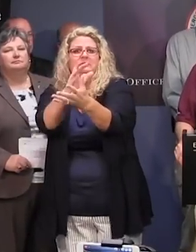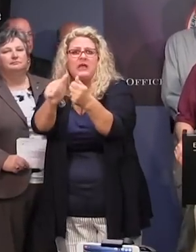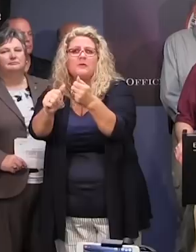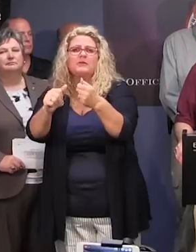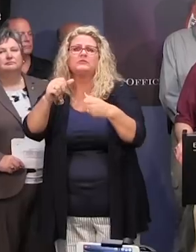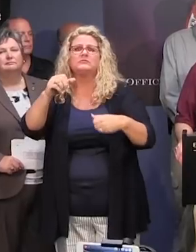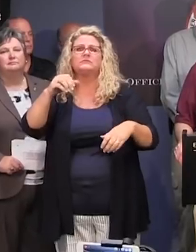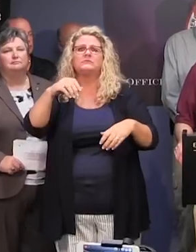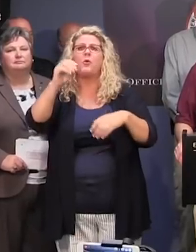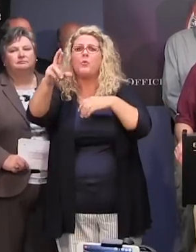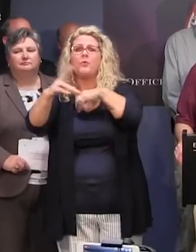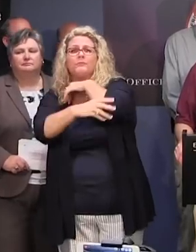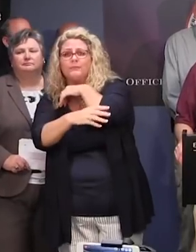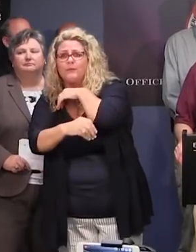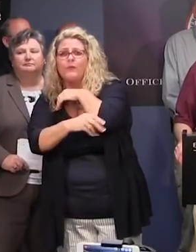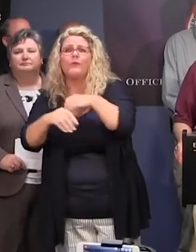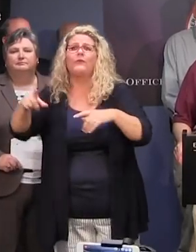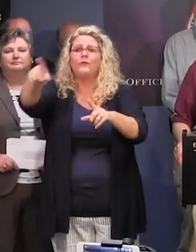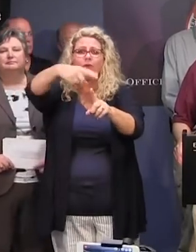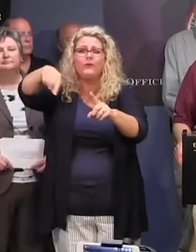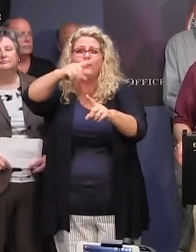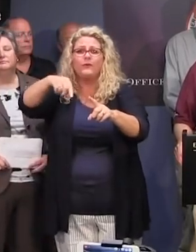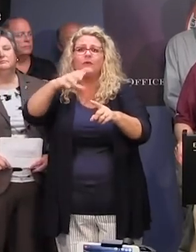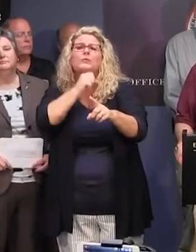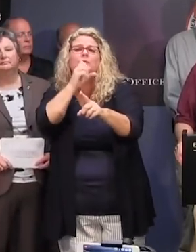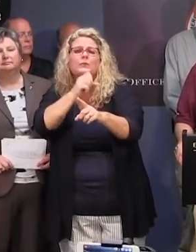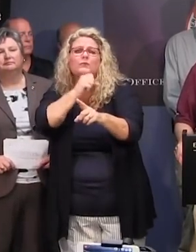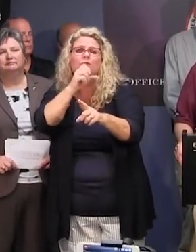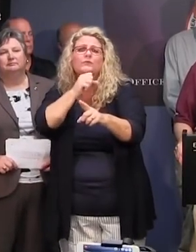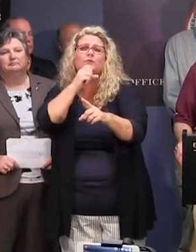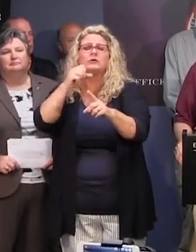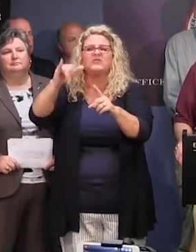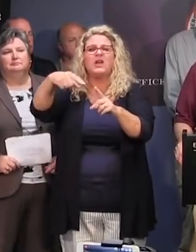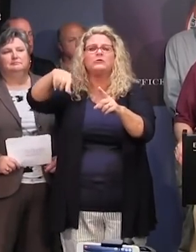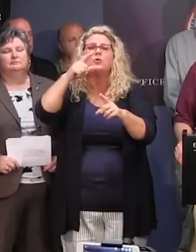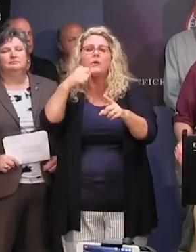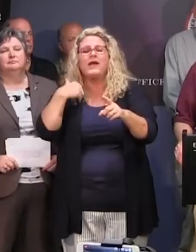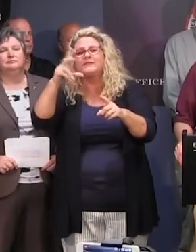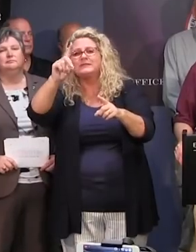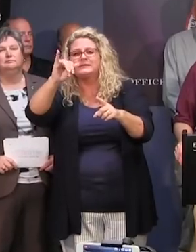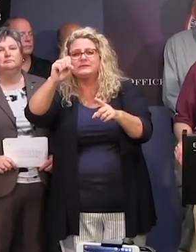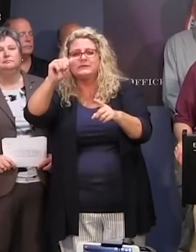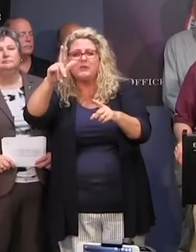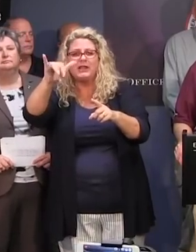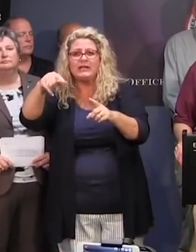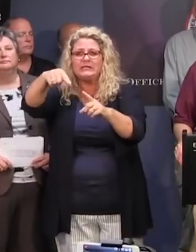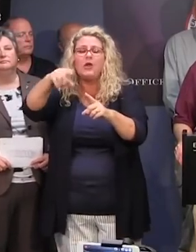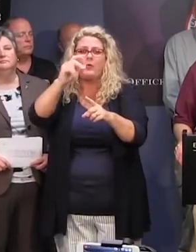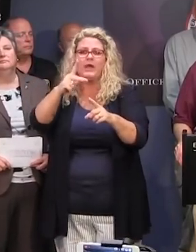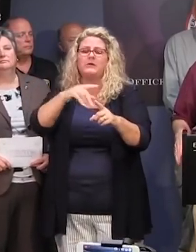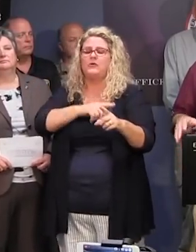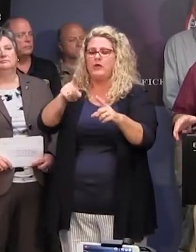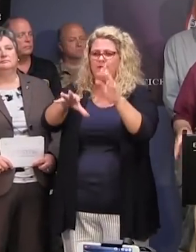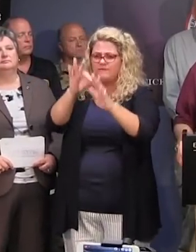those in the lowest income individuals, elderly and those with disabilities. Identify where the